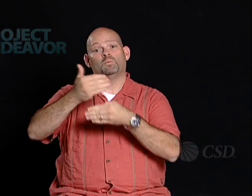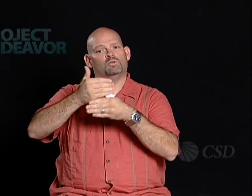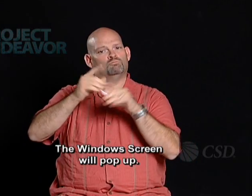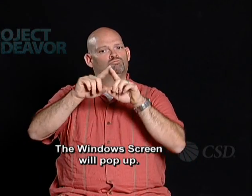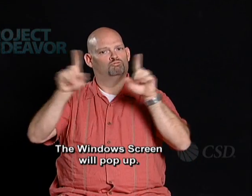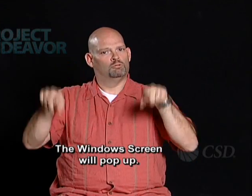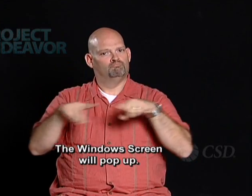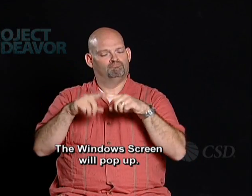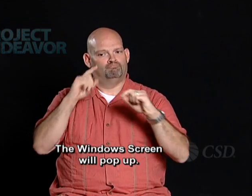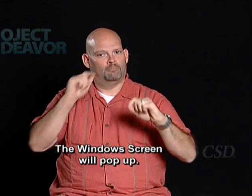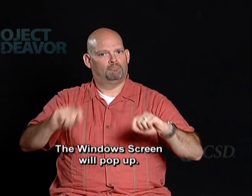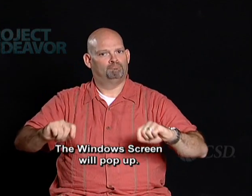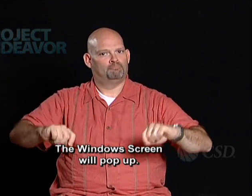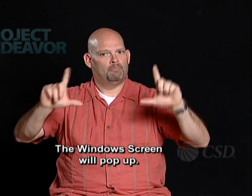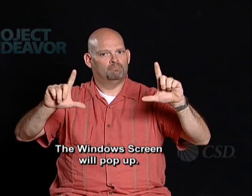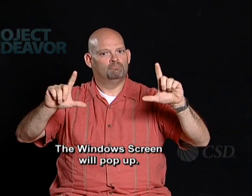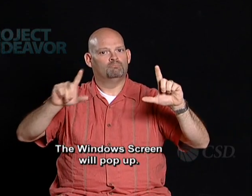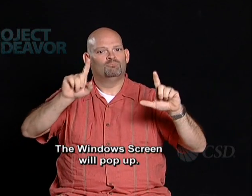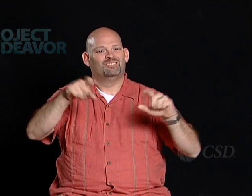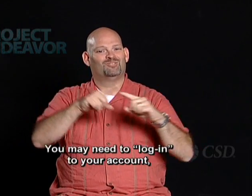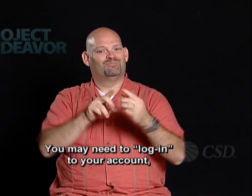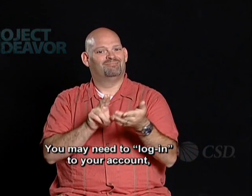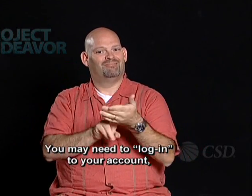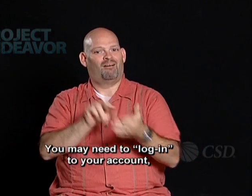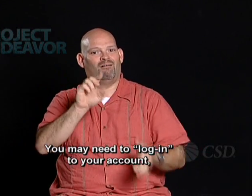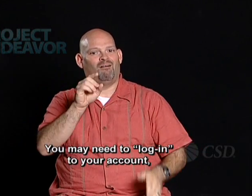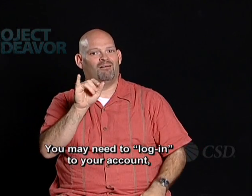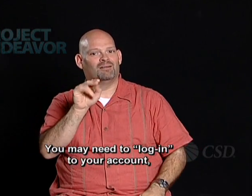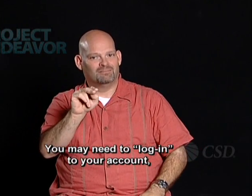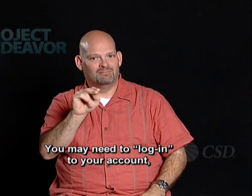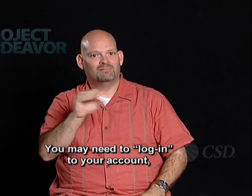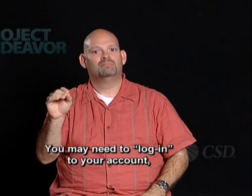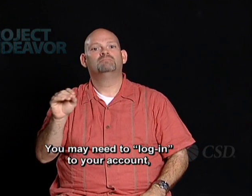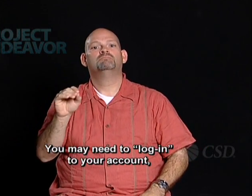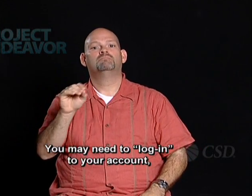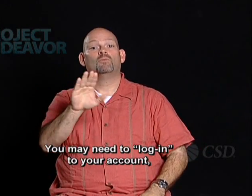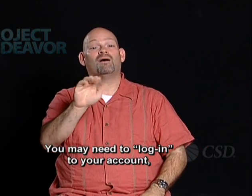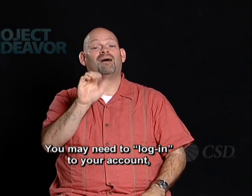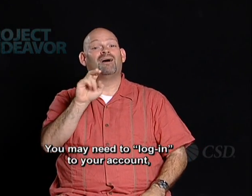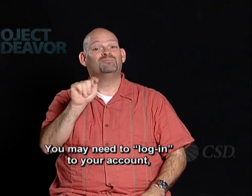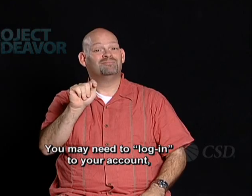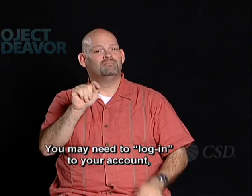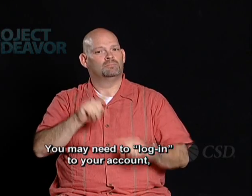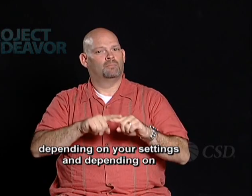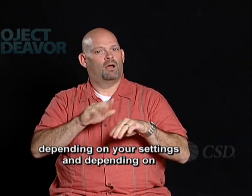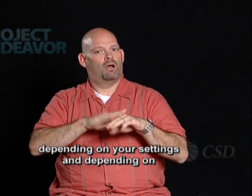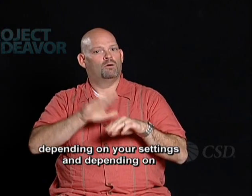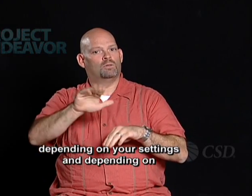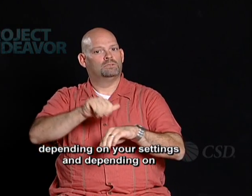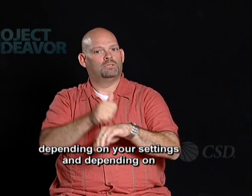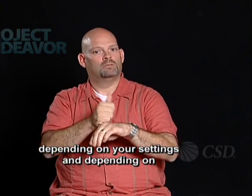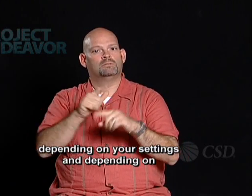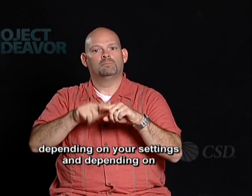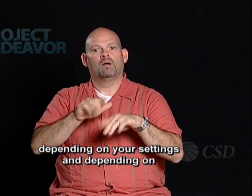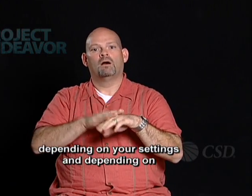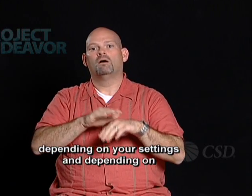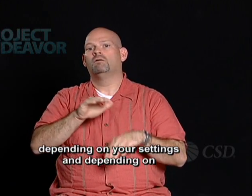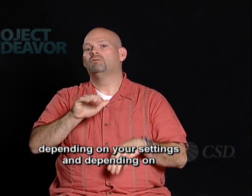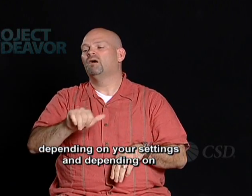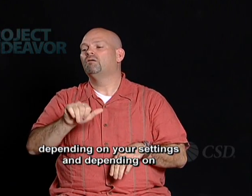The Windows screen will pop up. You may need to log in to your account, depending on your settings and depending